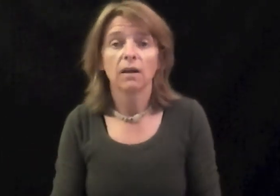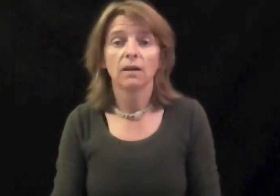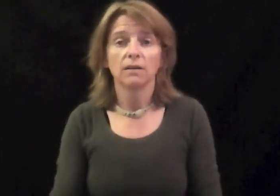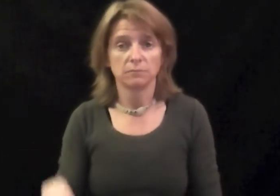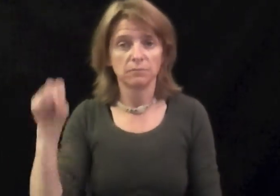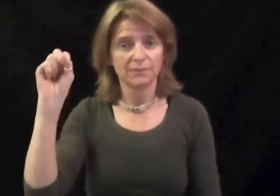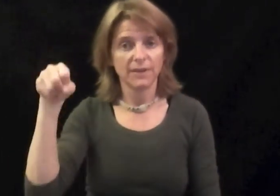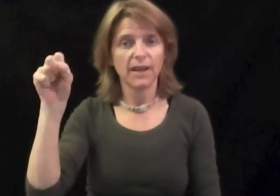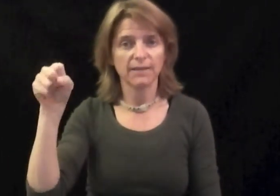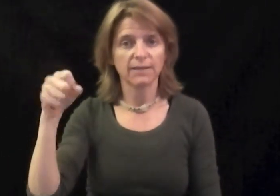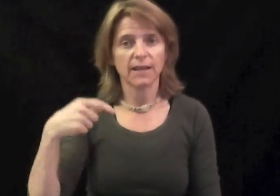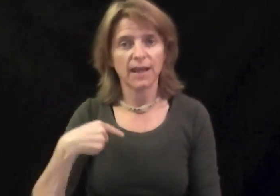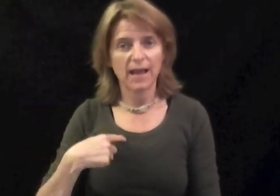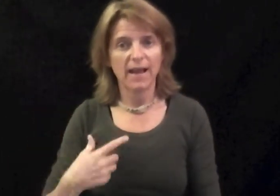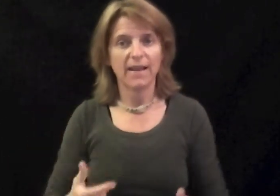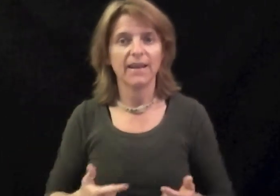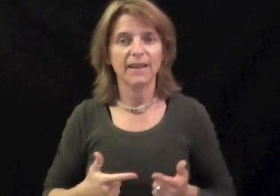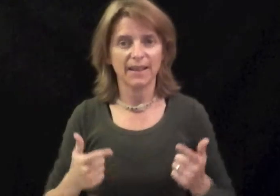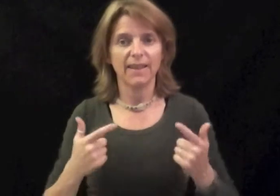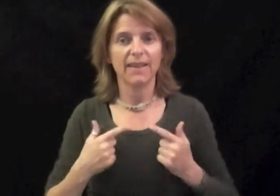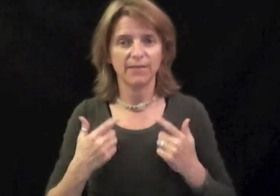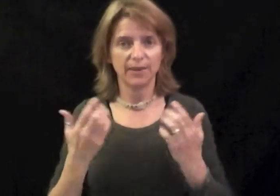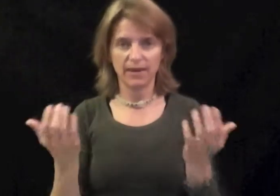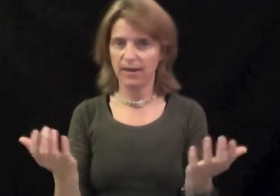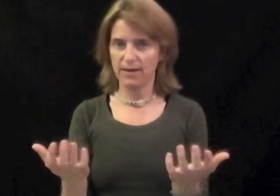Yes, I live here.